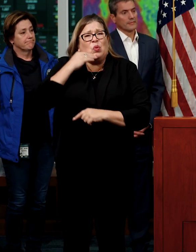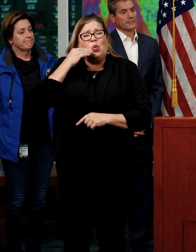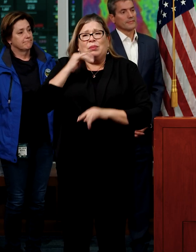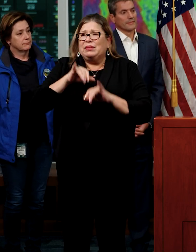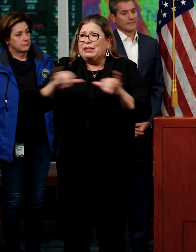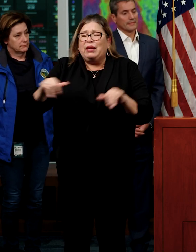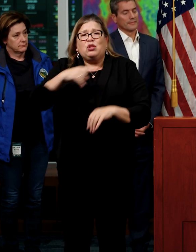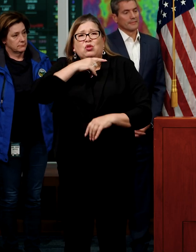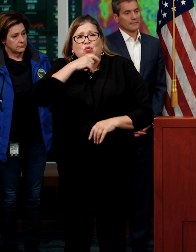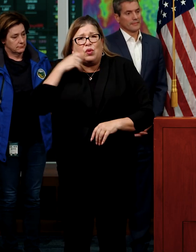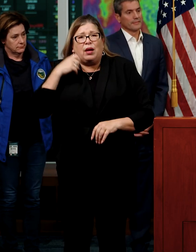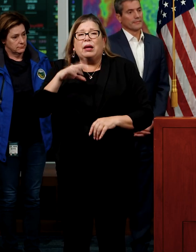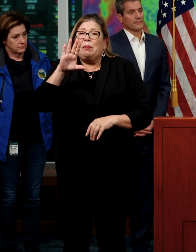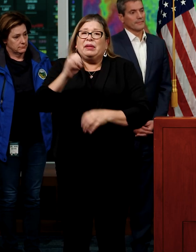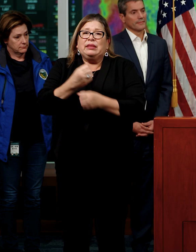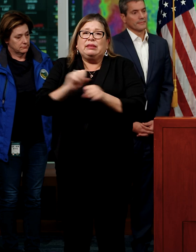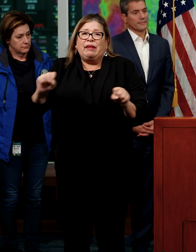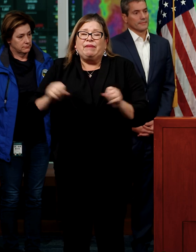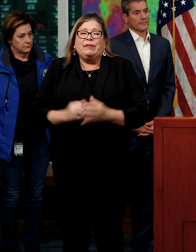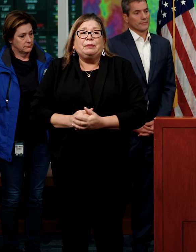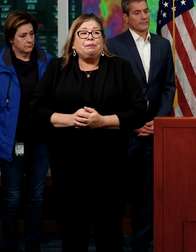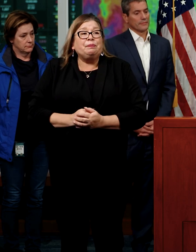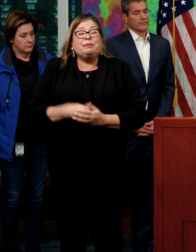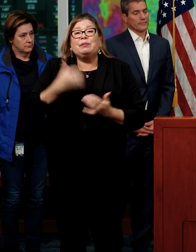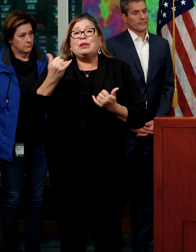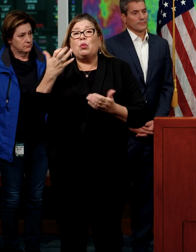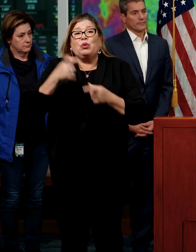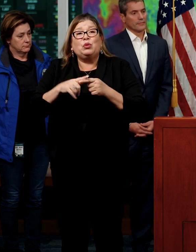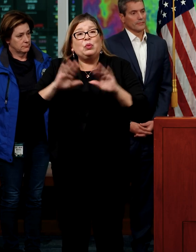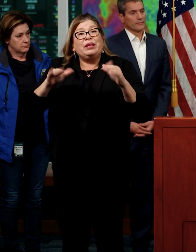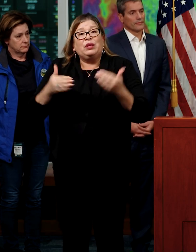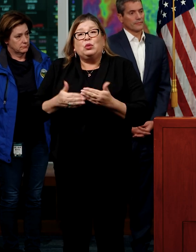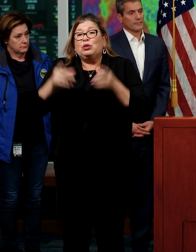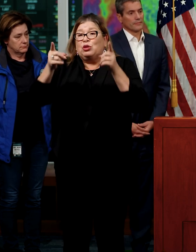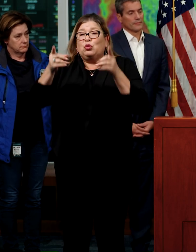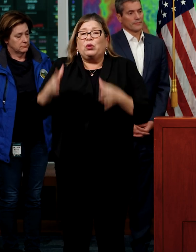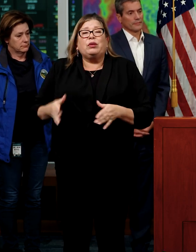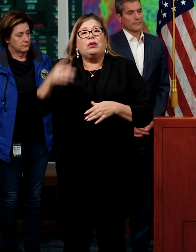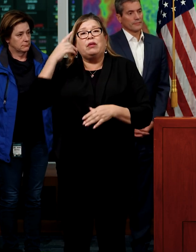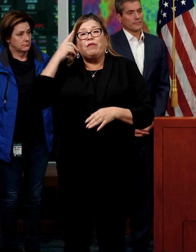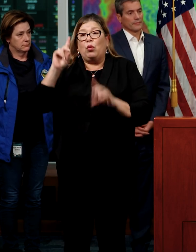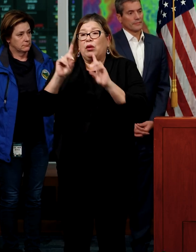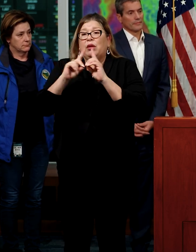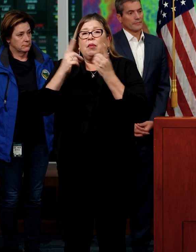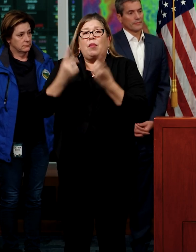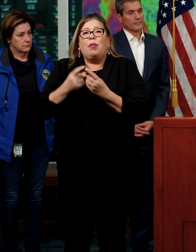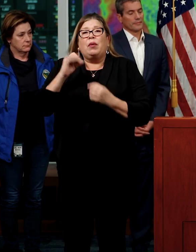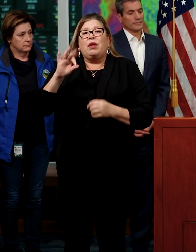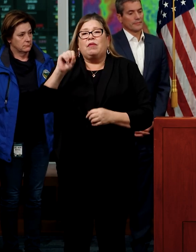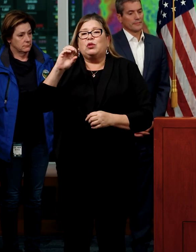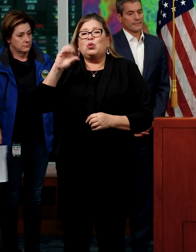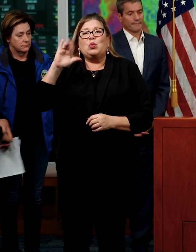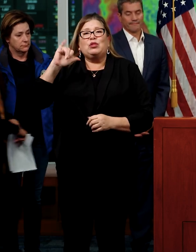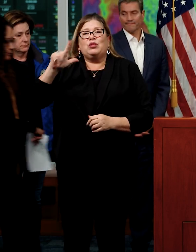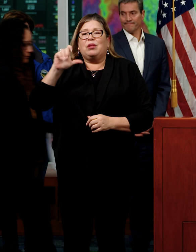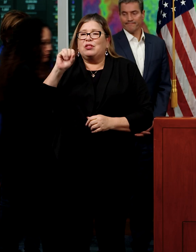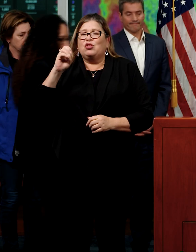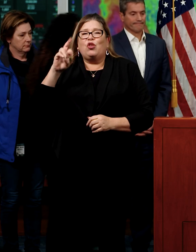dry, and stay safe. Now I'd like to introduce the director for the Department of Social Services.